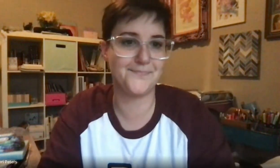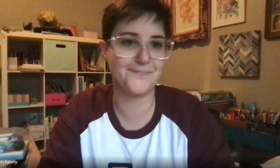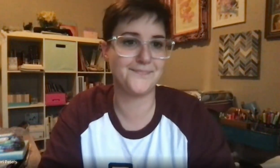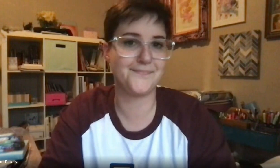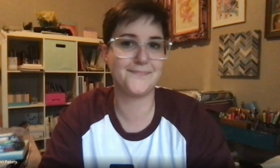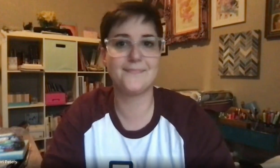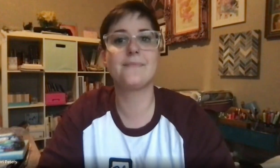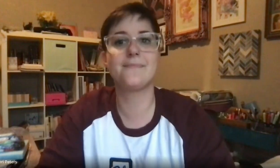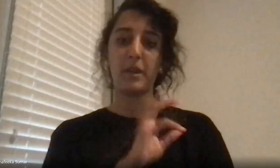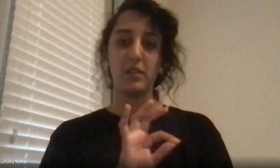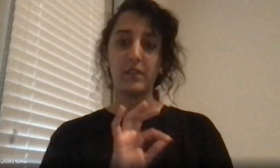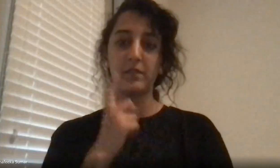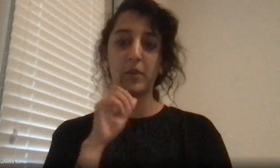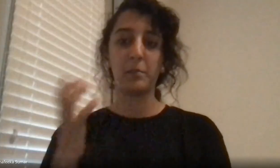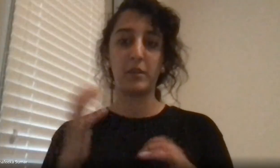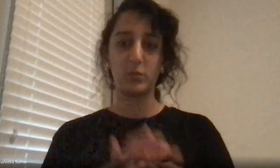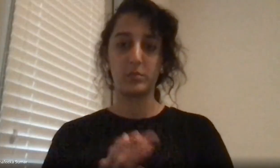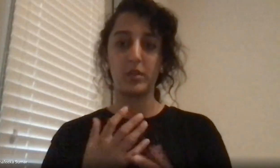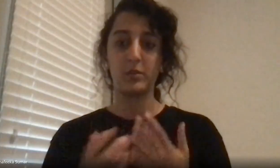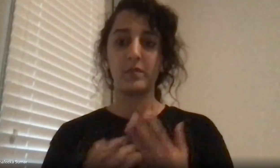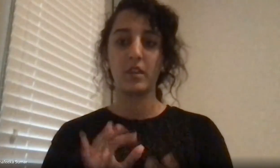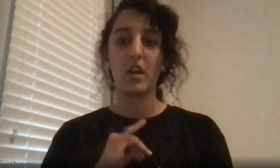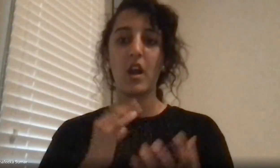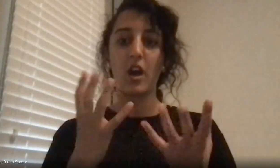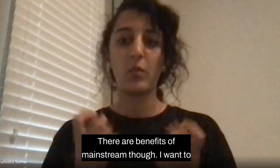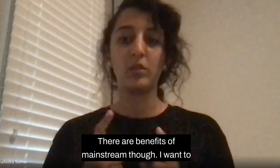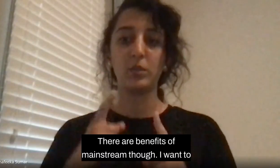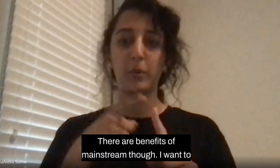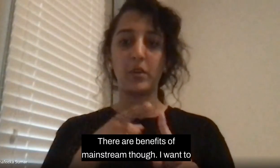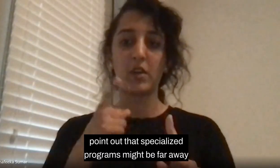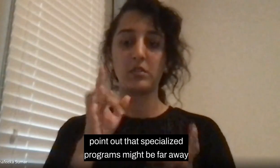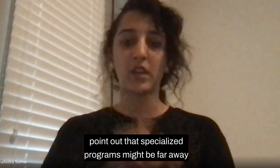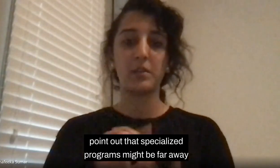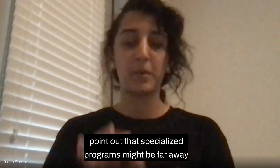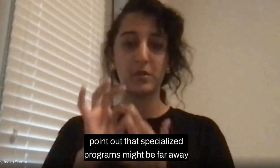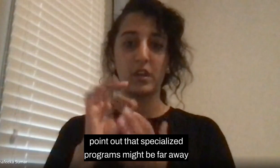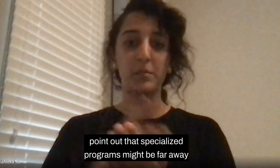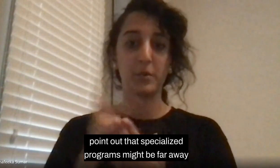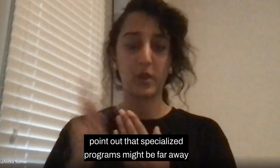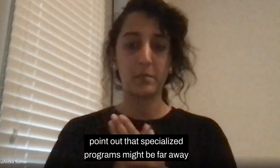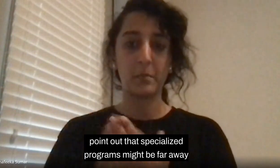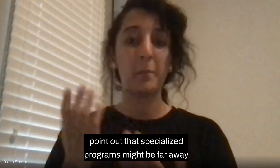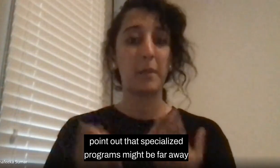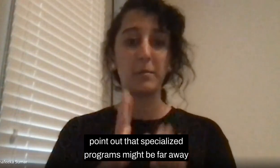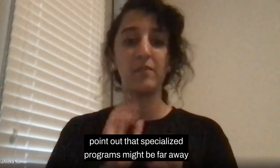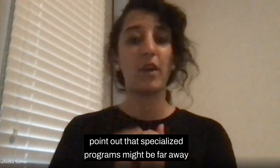There are benefits of matrim though. I want to point out that specialized programs might be far